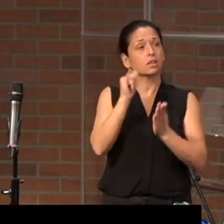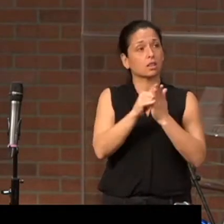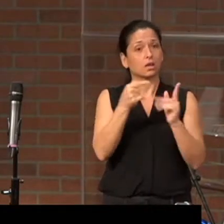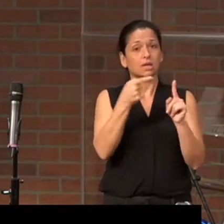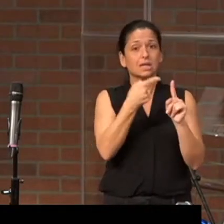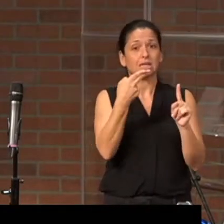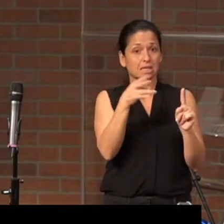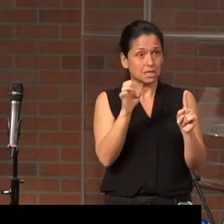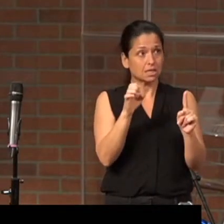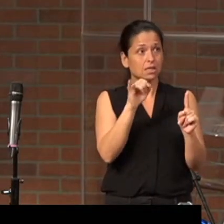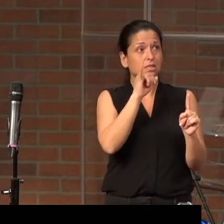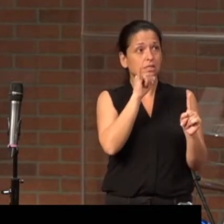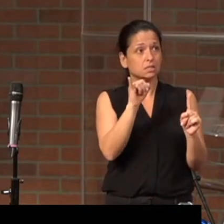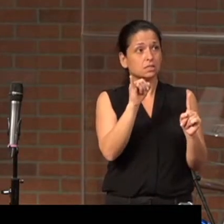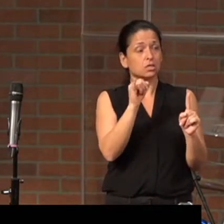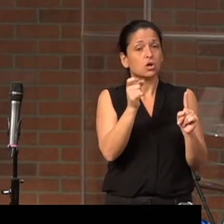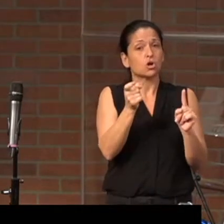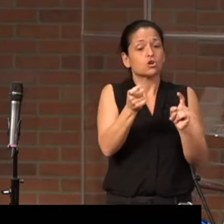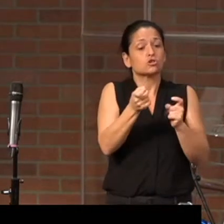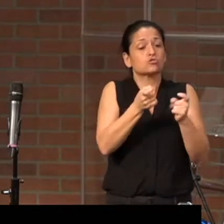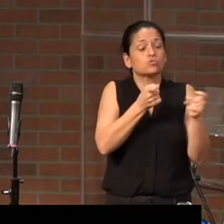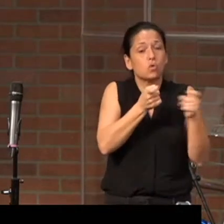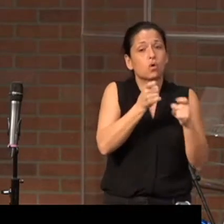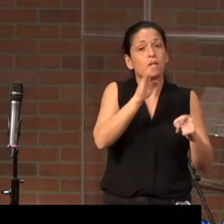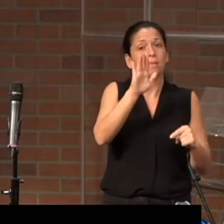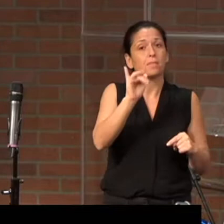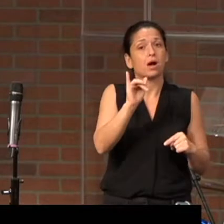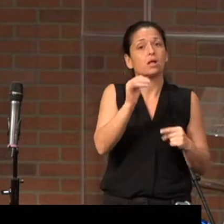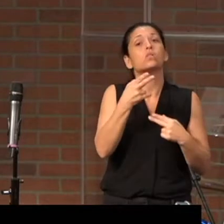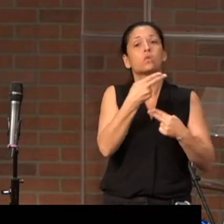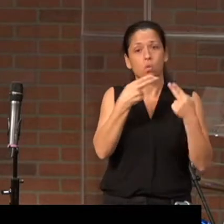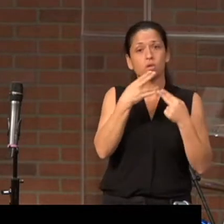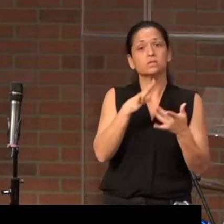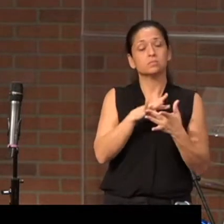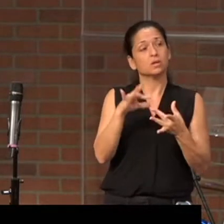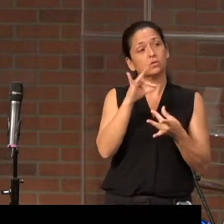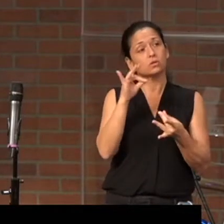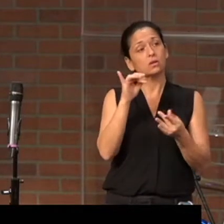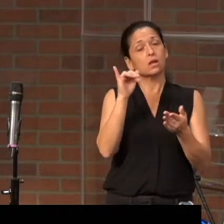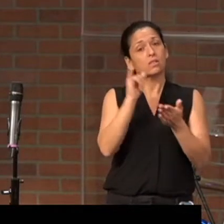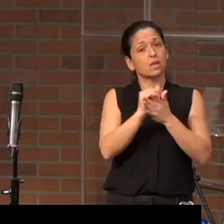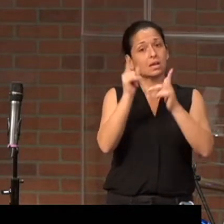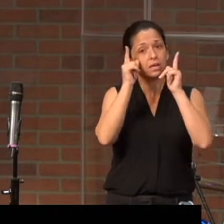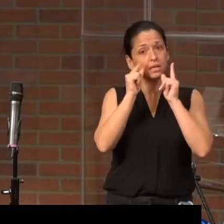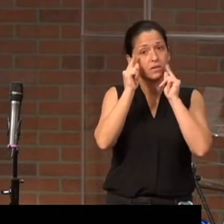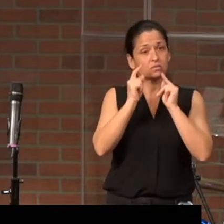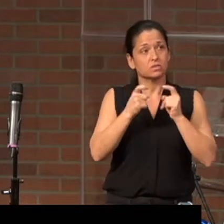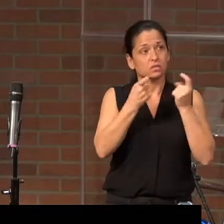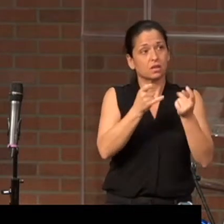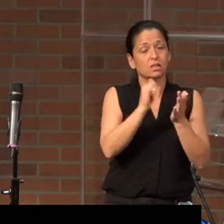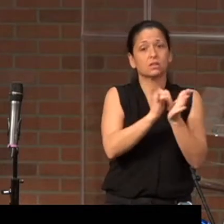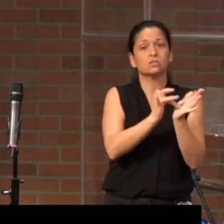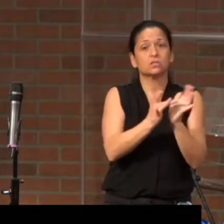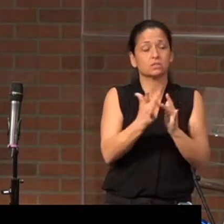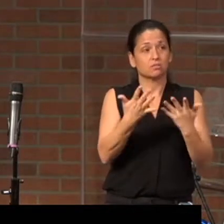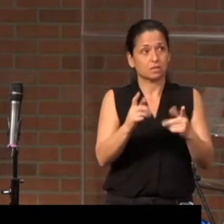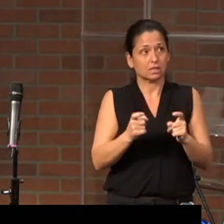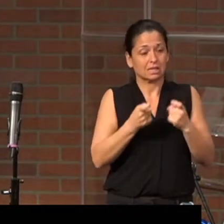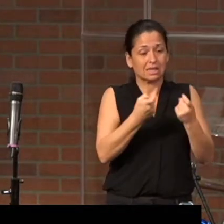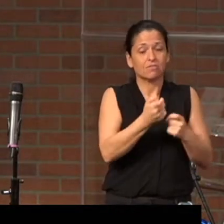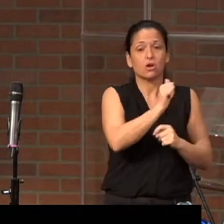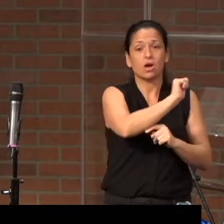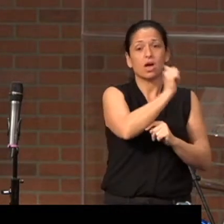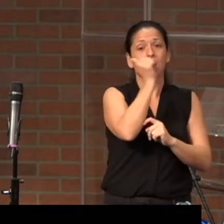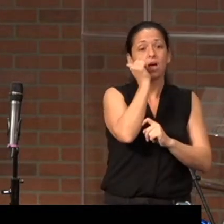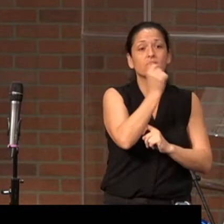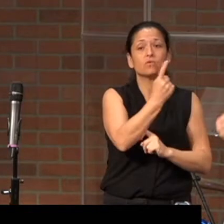is controlled by the Holy Spirit, the gift that Jesus has given everyone